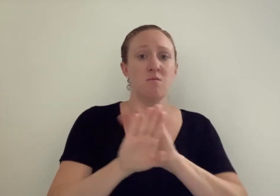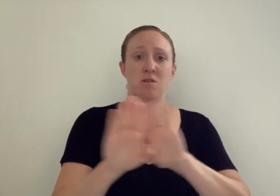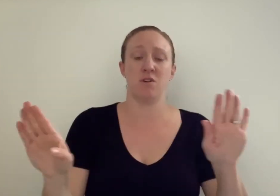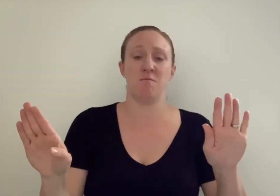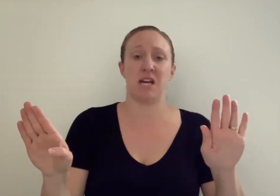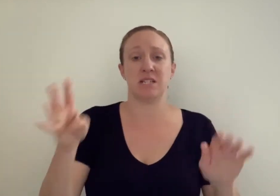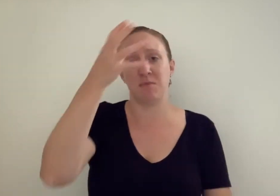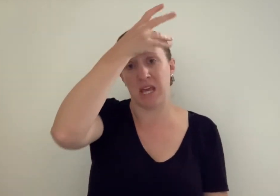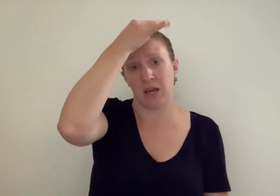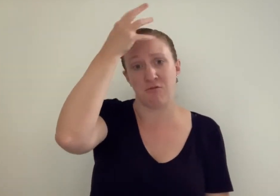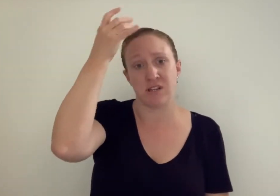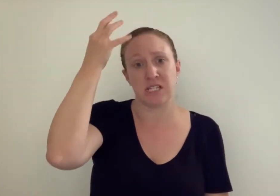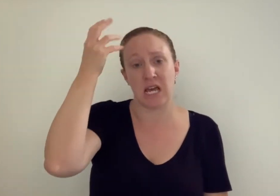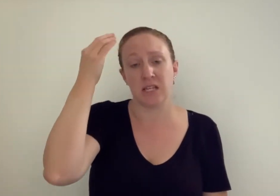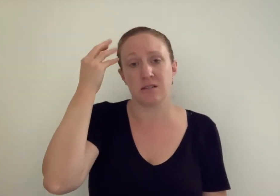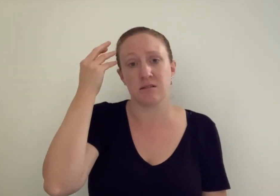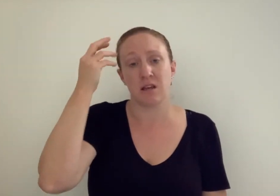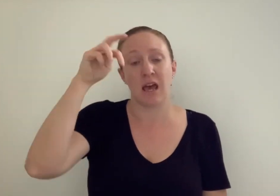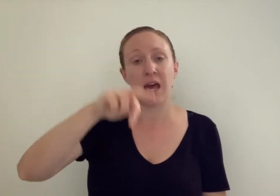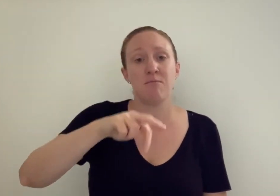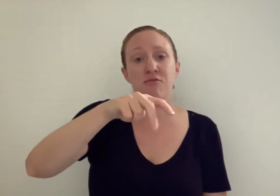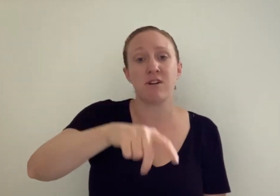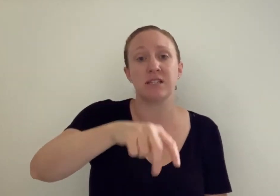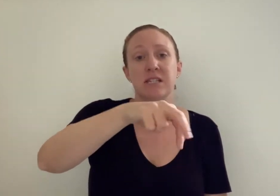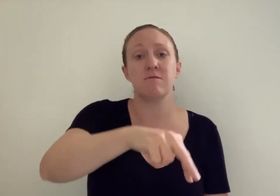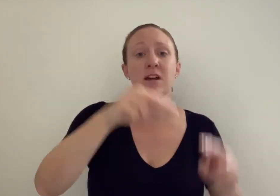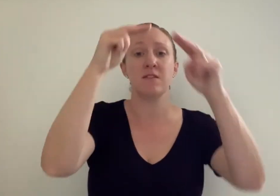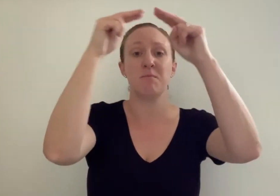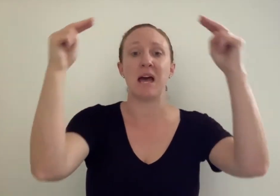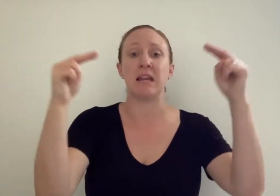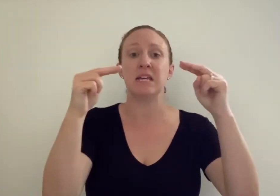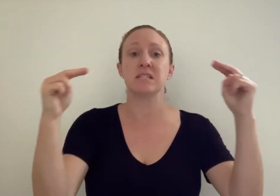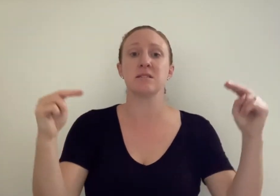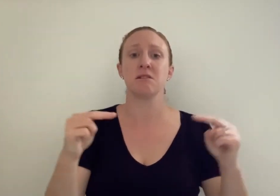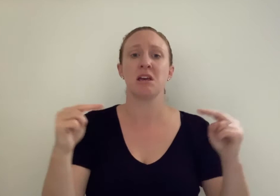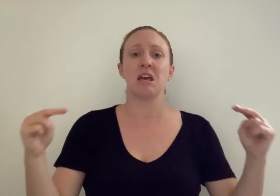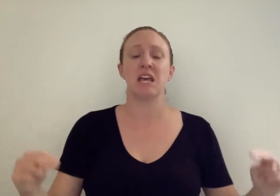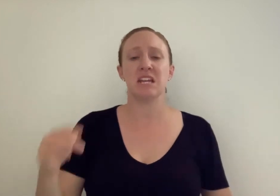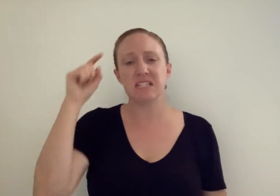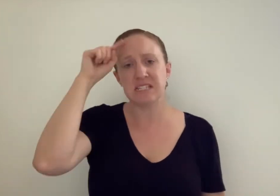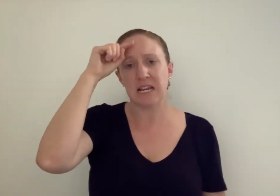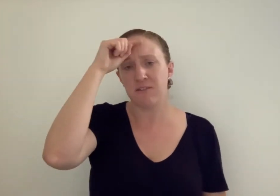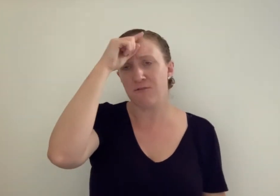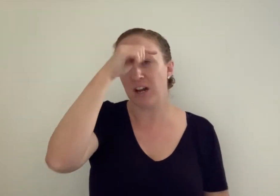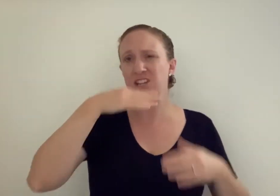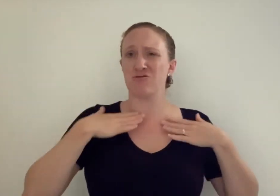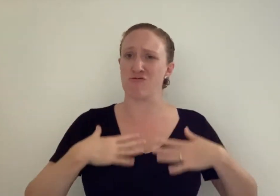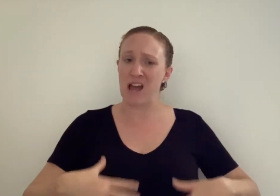won't go back to being a princess and prancing round the palace in a silly frilly dress.